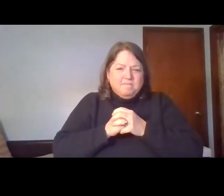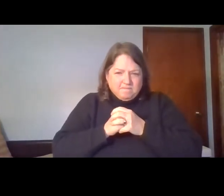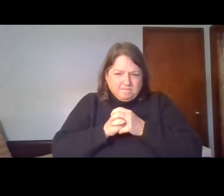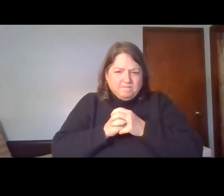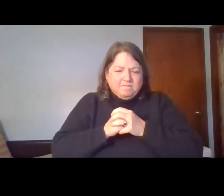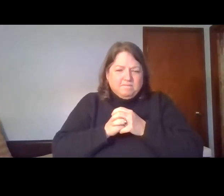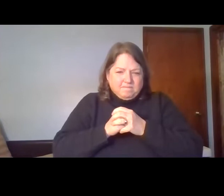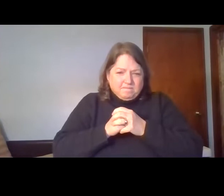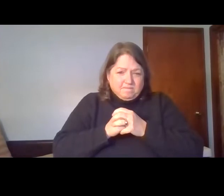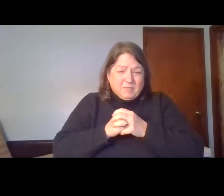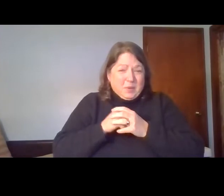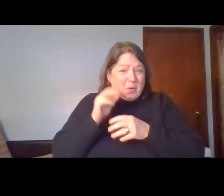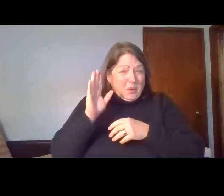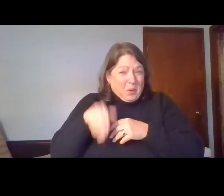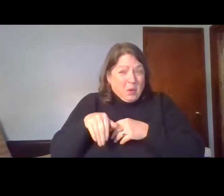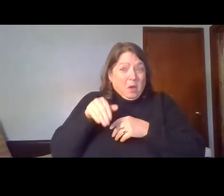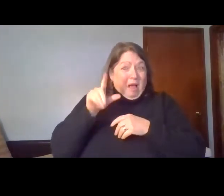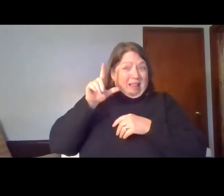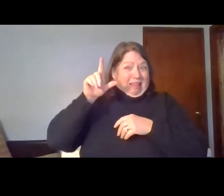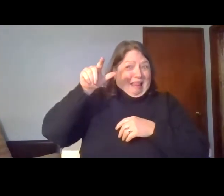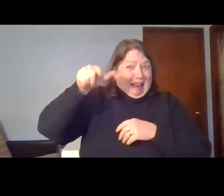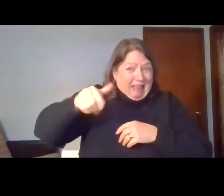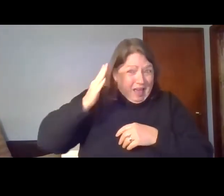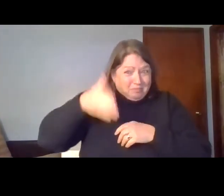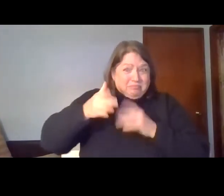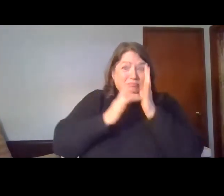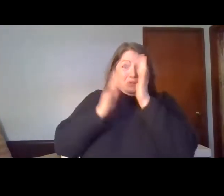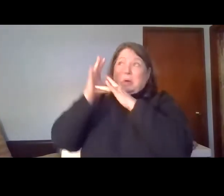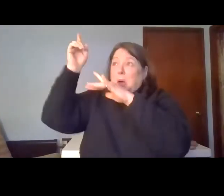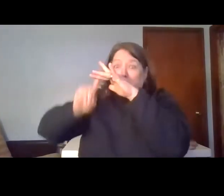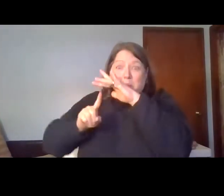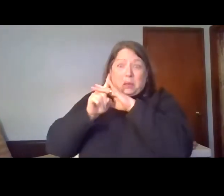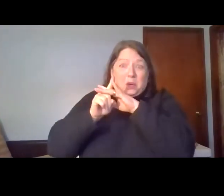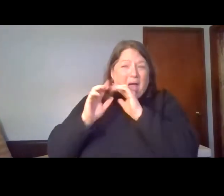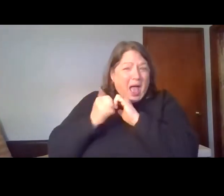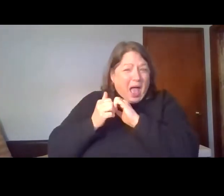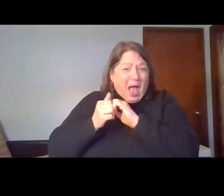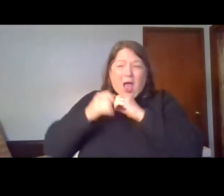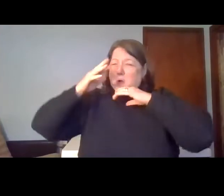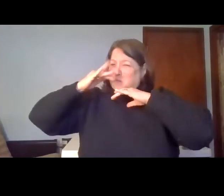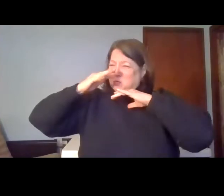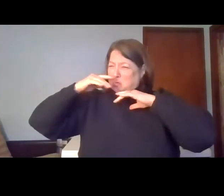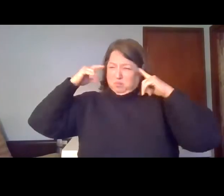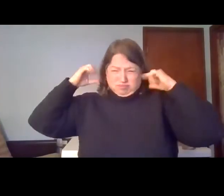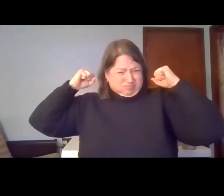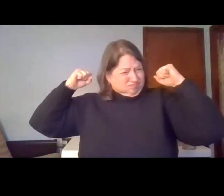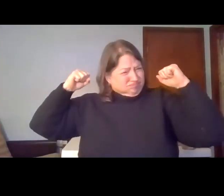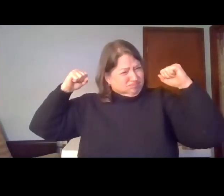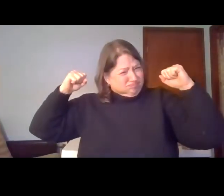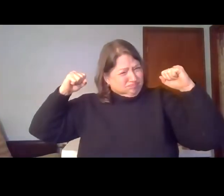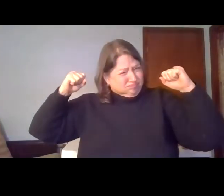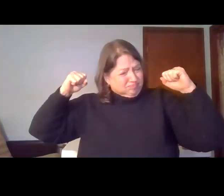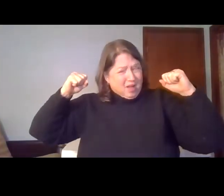When He shall come with trumpet stout,